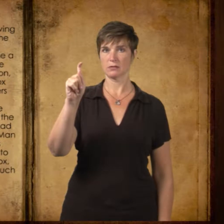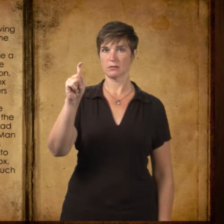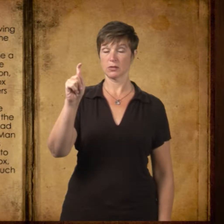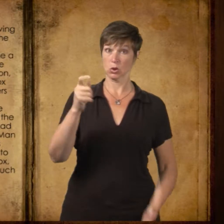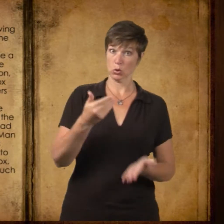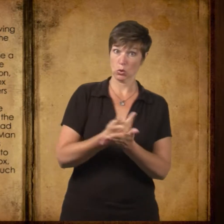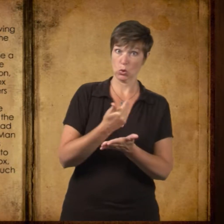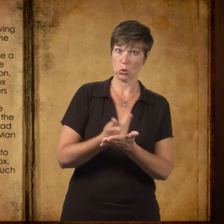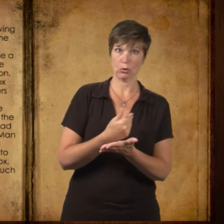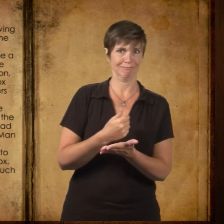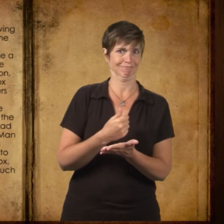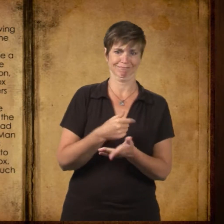ago,